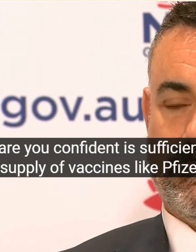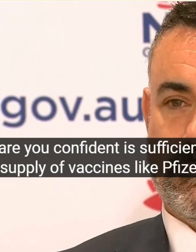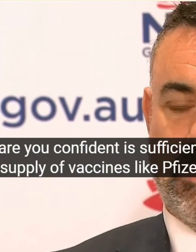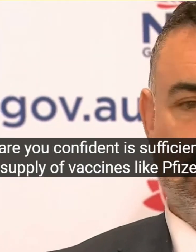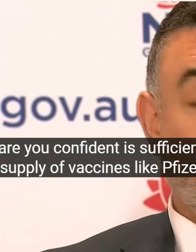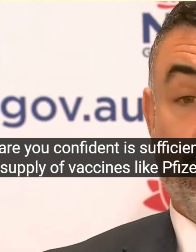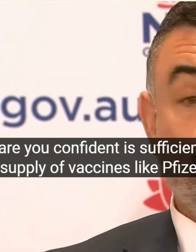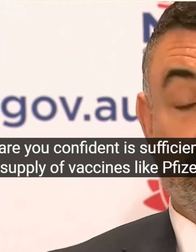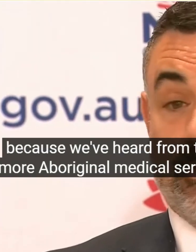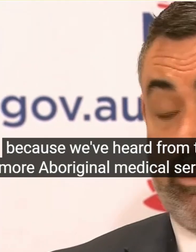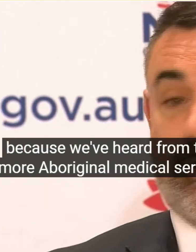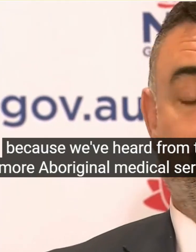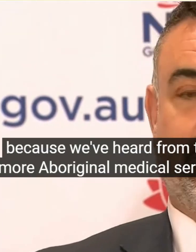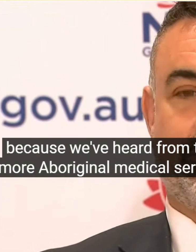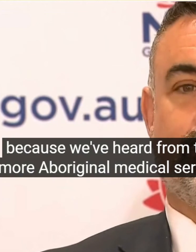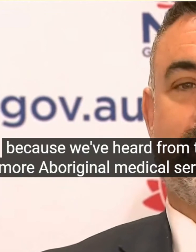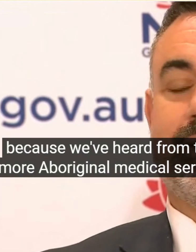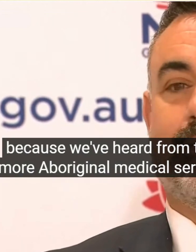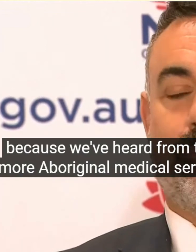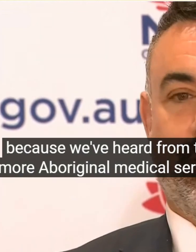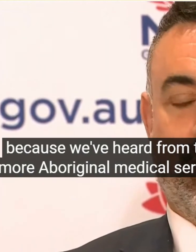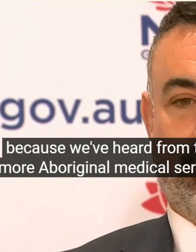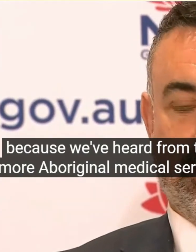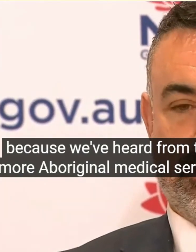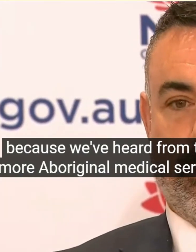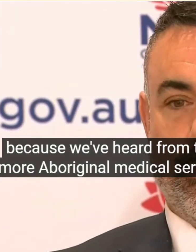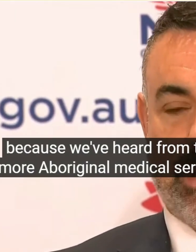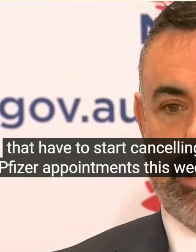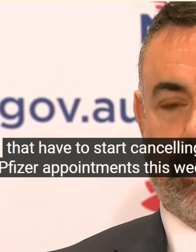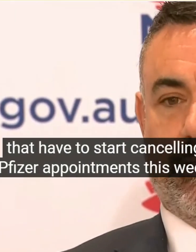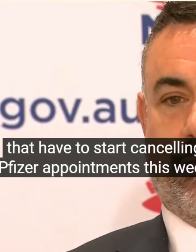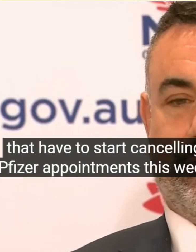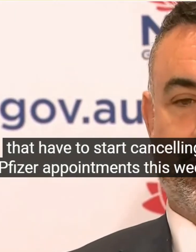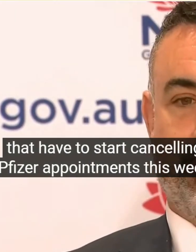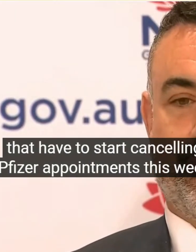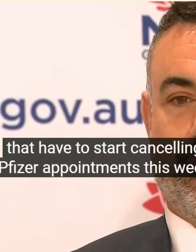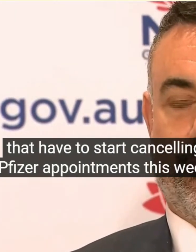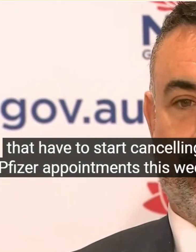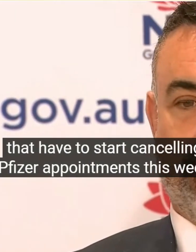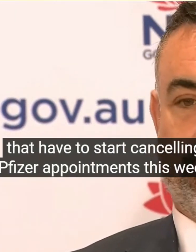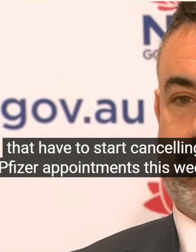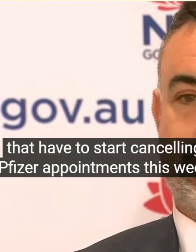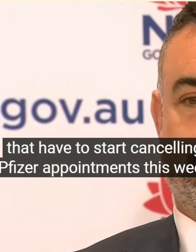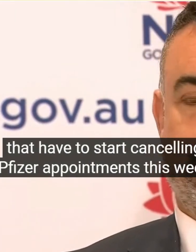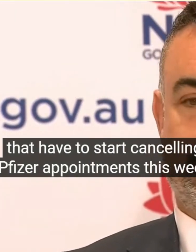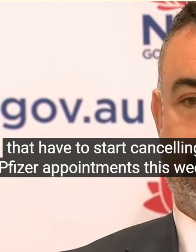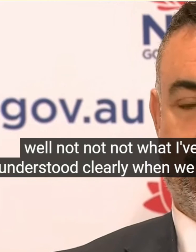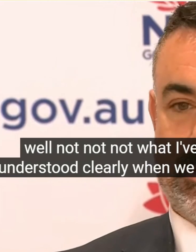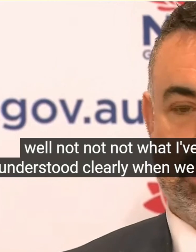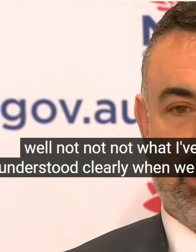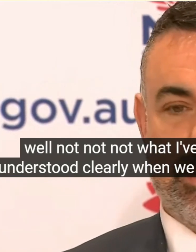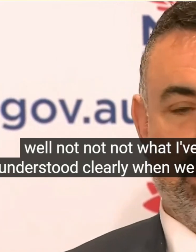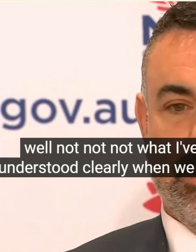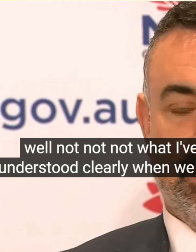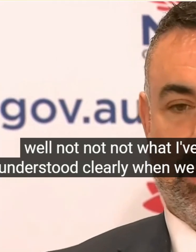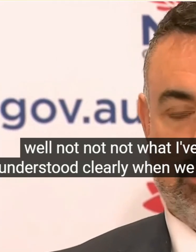Pfizer Appointments This Week Not What I've Understood Clearly When We Had The Issue With Wilcania And I Touched On It Before The Royal Flying Doctors We Were In There On